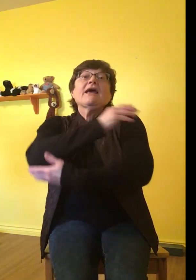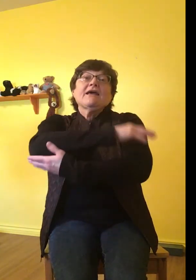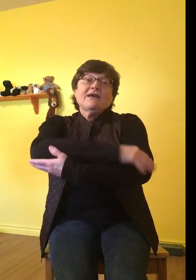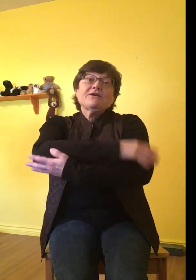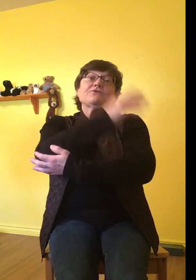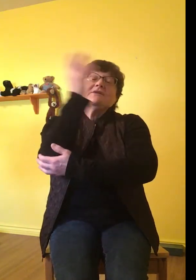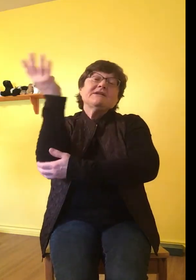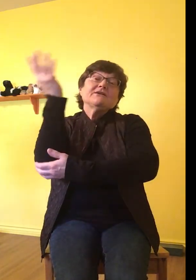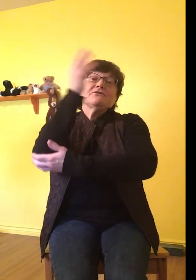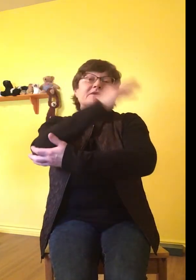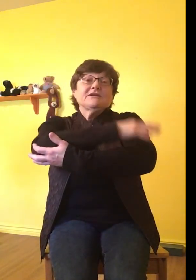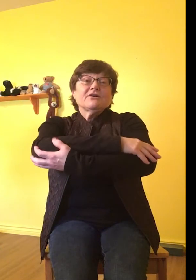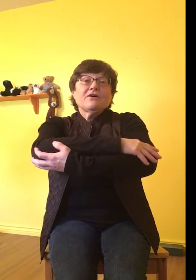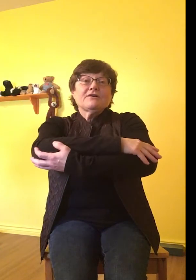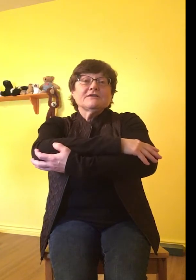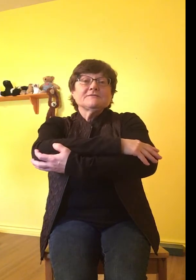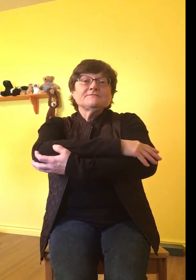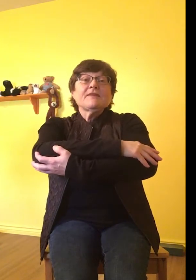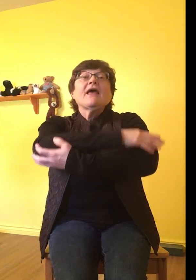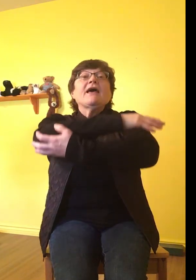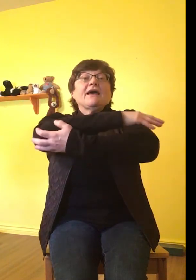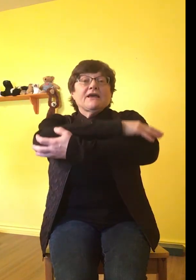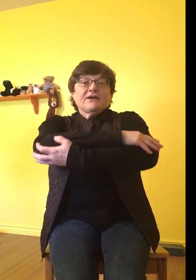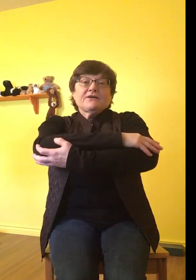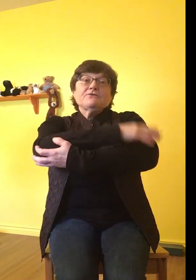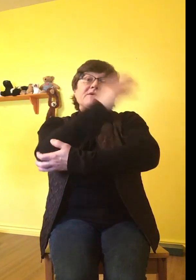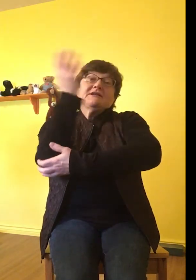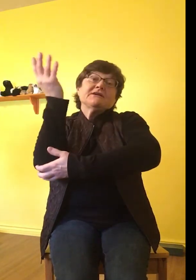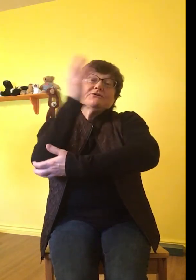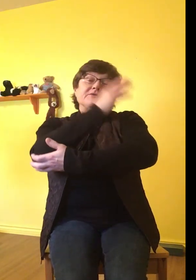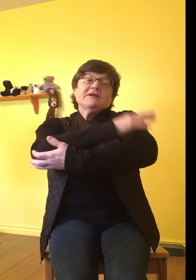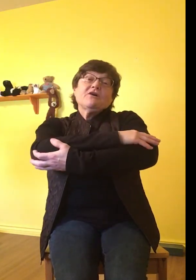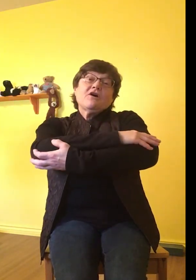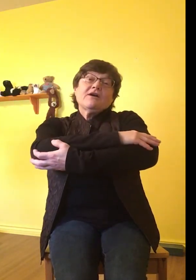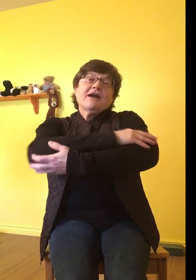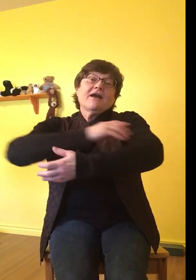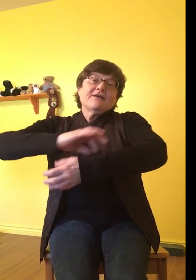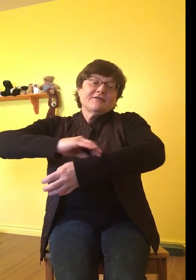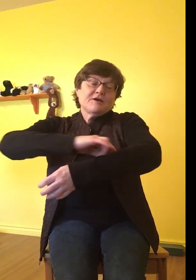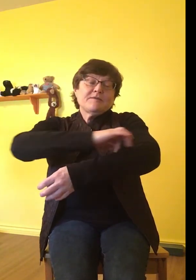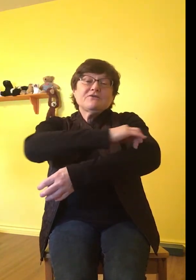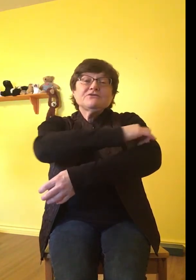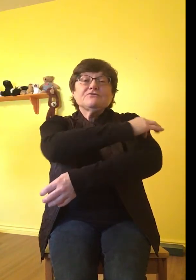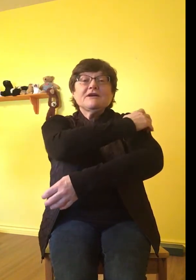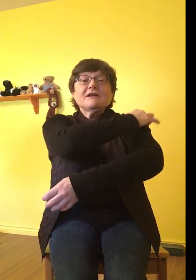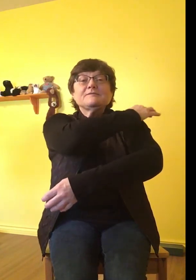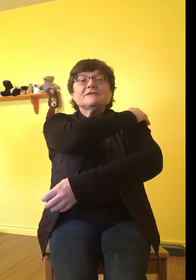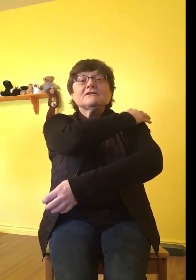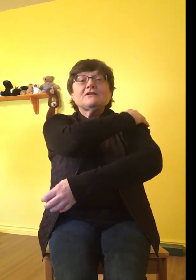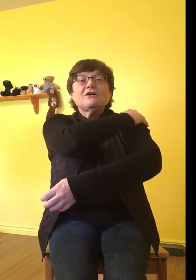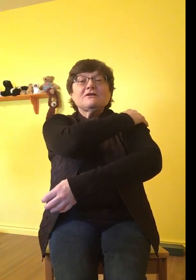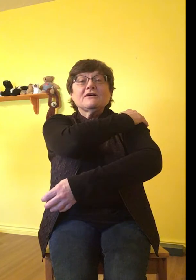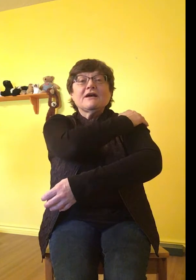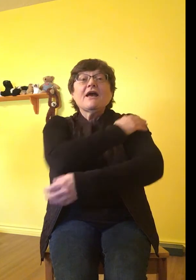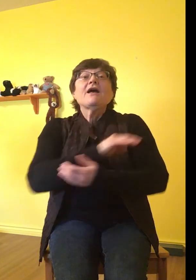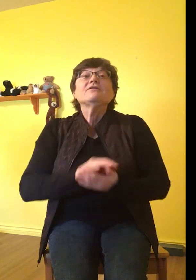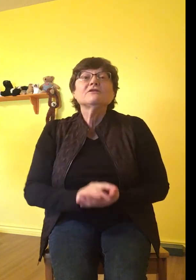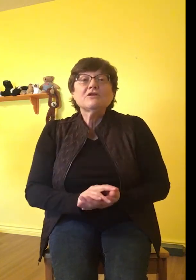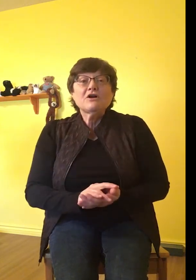Hickory Dickory Dock. Hickory Dickory Dock. The mouse ran up the clock. The clock